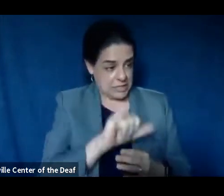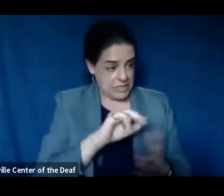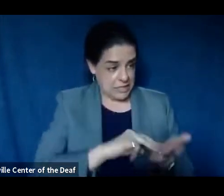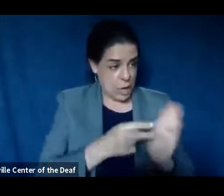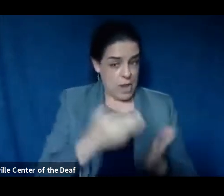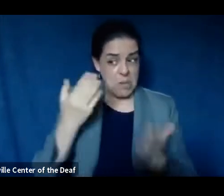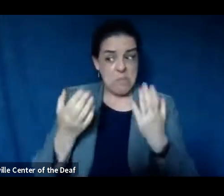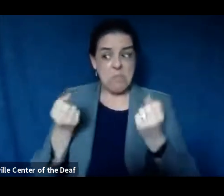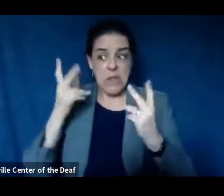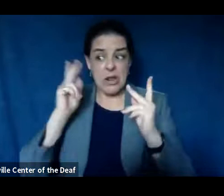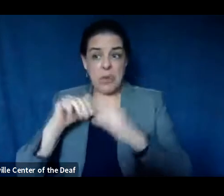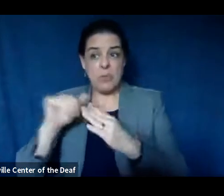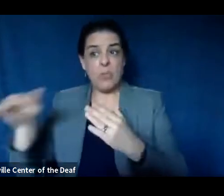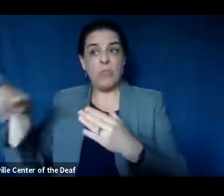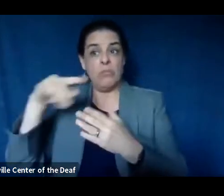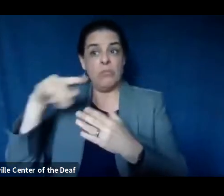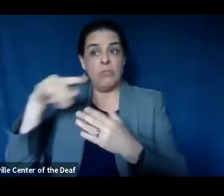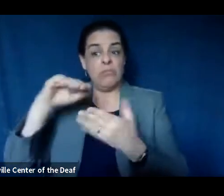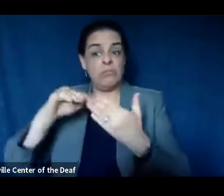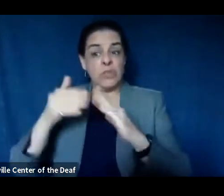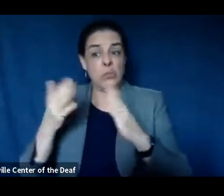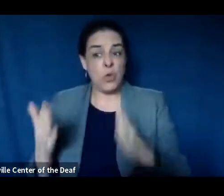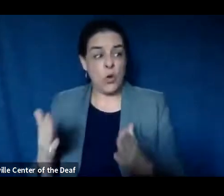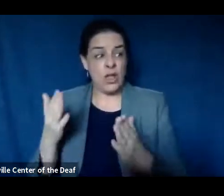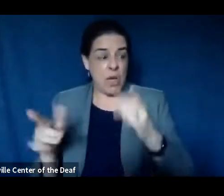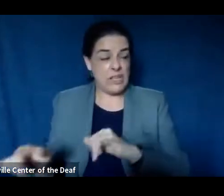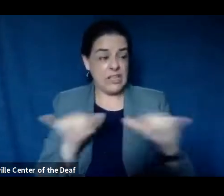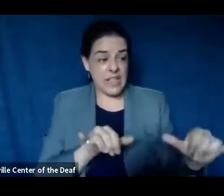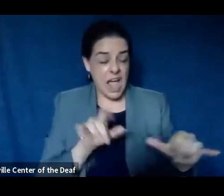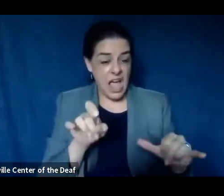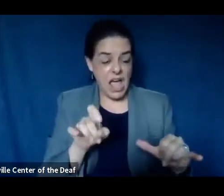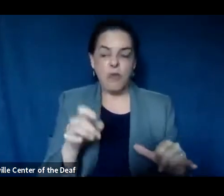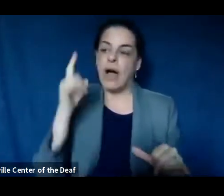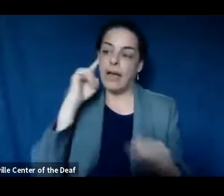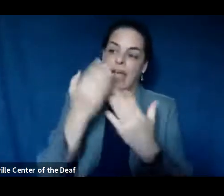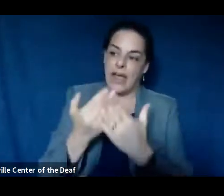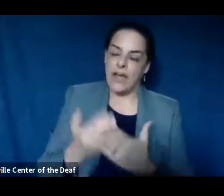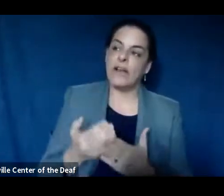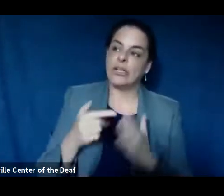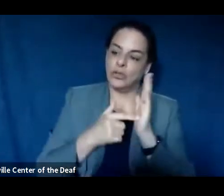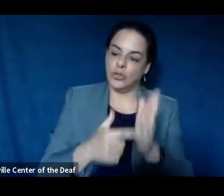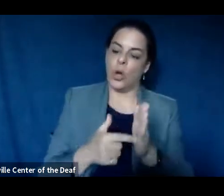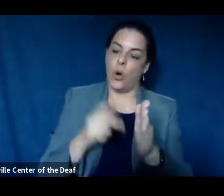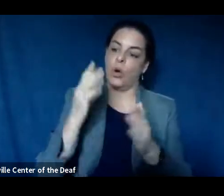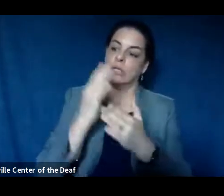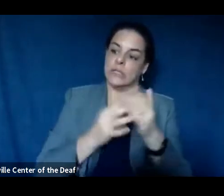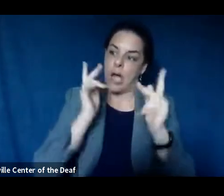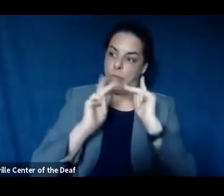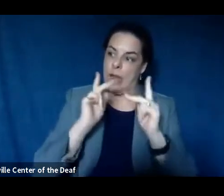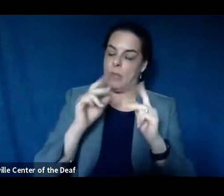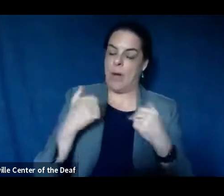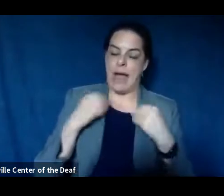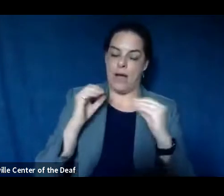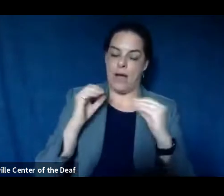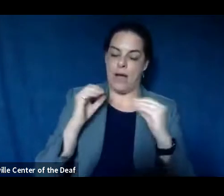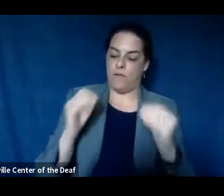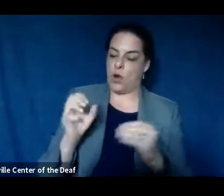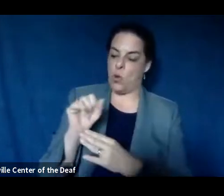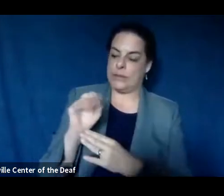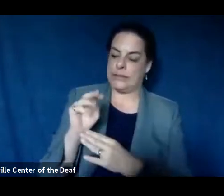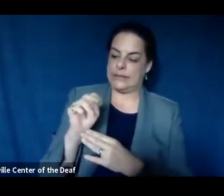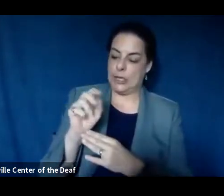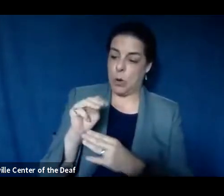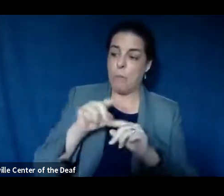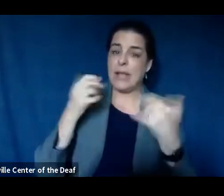may be asymptomatic carriers? Well, I think the evidence shows that there are asymptomatic people that can transmit the disease and there's more and more